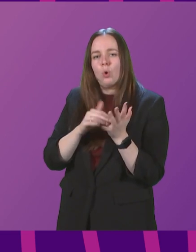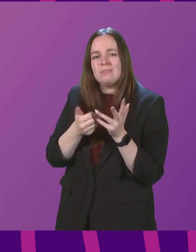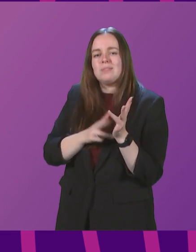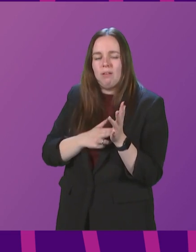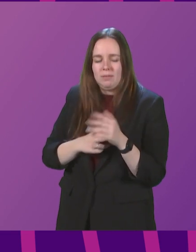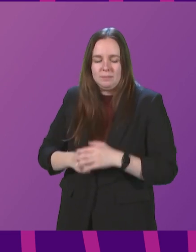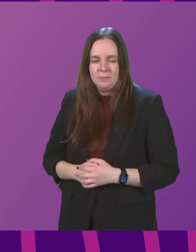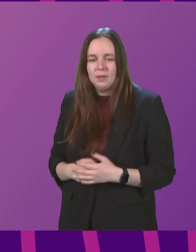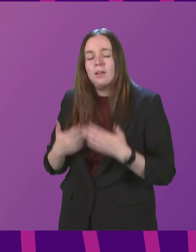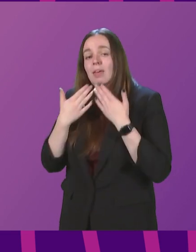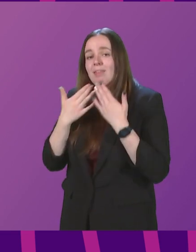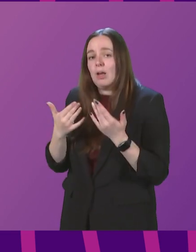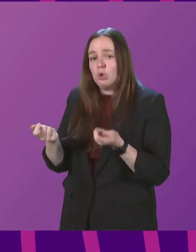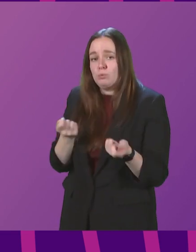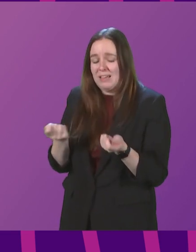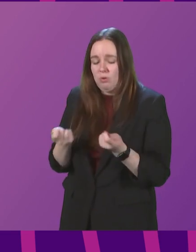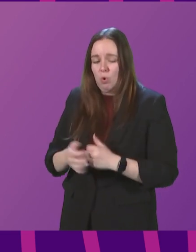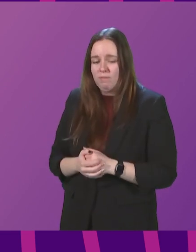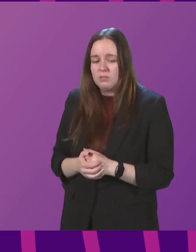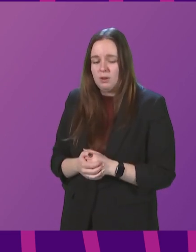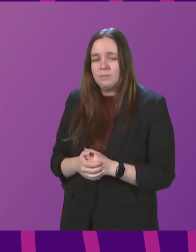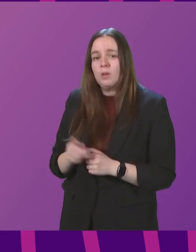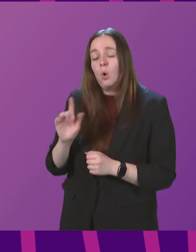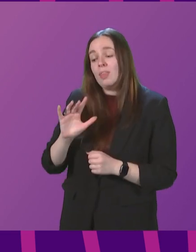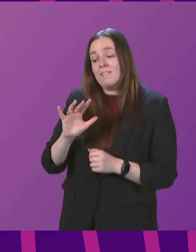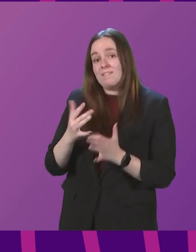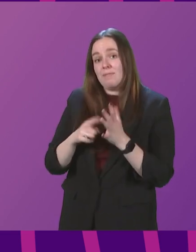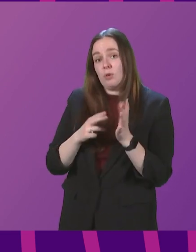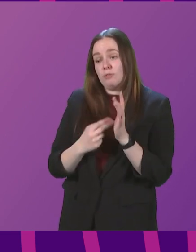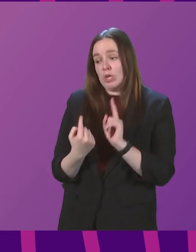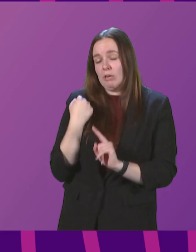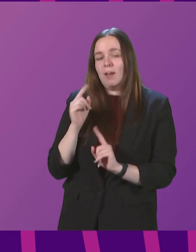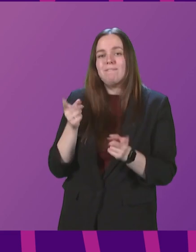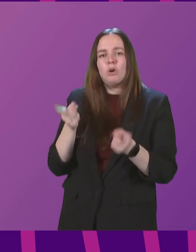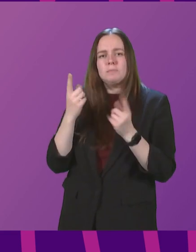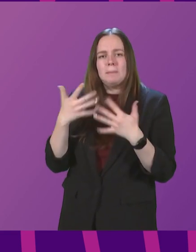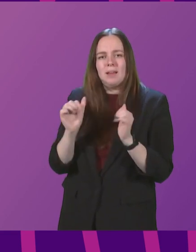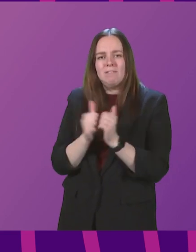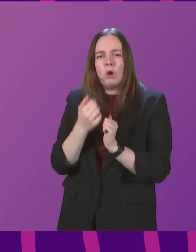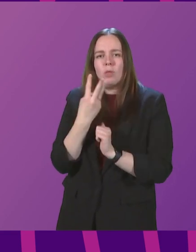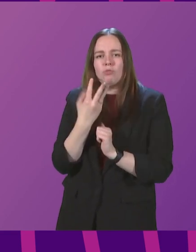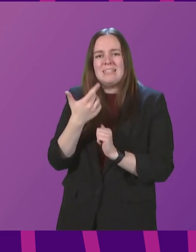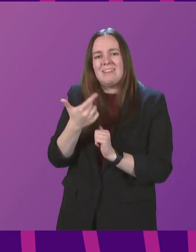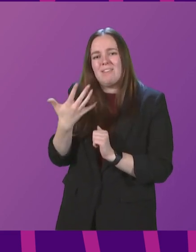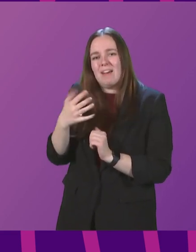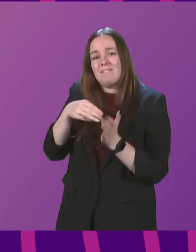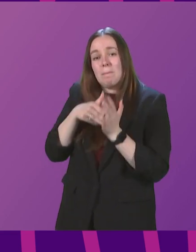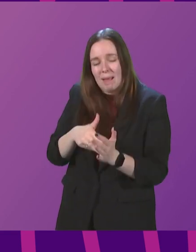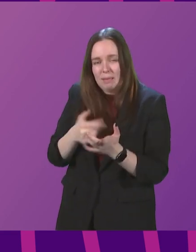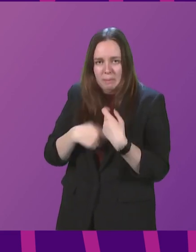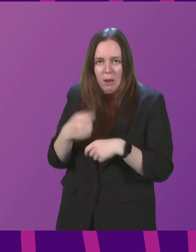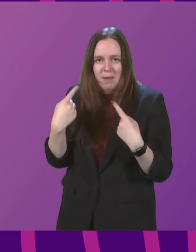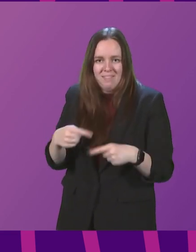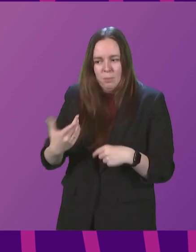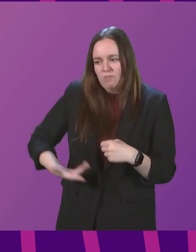Thank you, Presiding Officer. On the 5th of January, the First Minister confirmed that £375 million would be made available for business